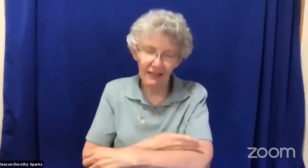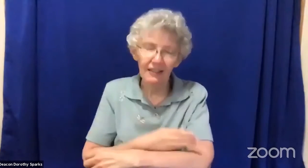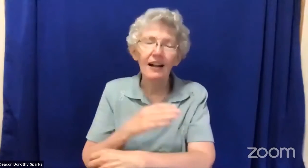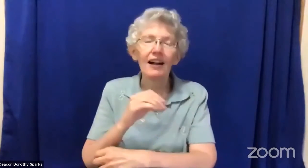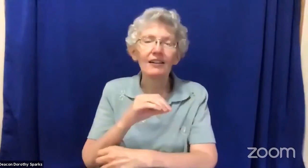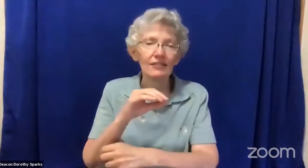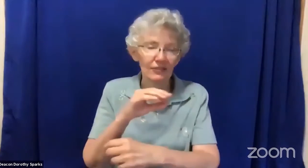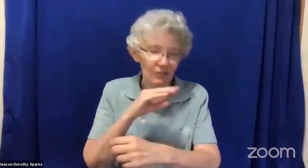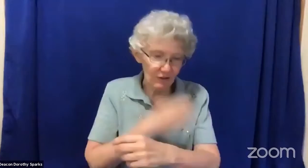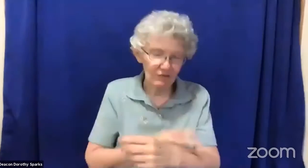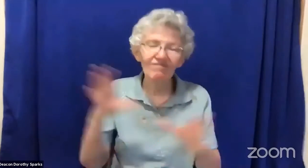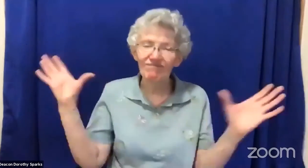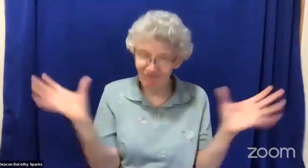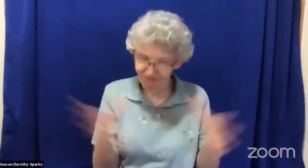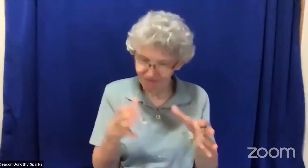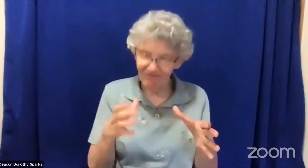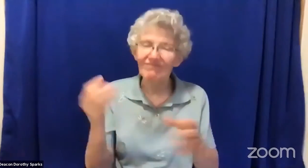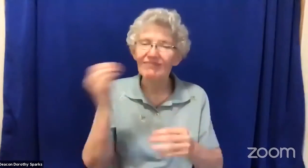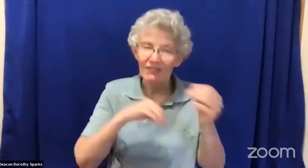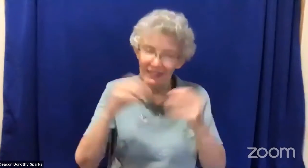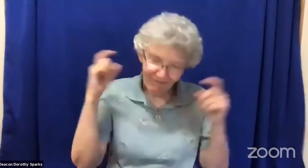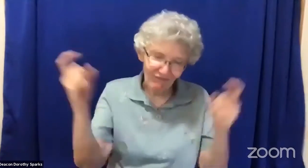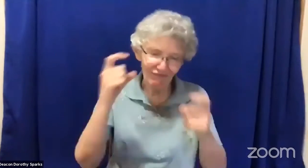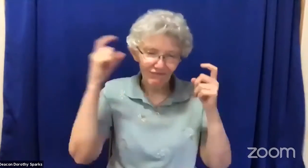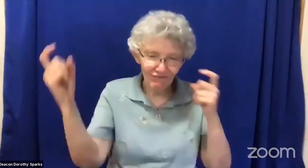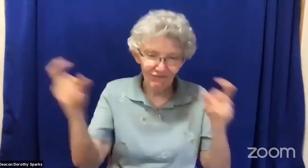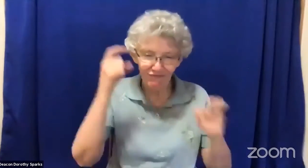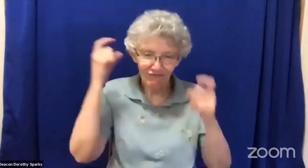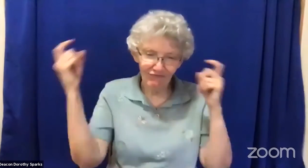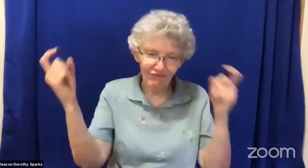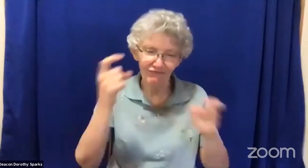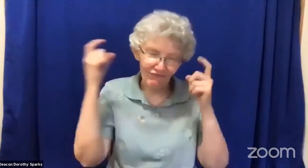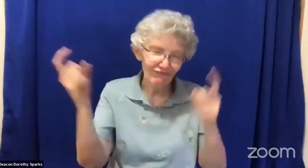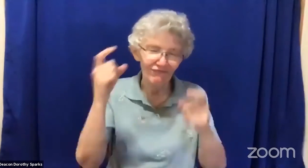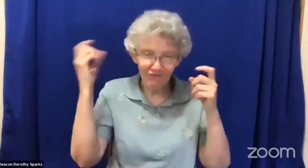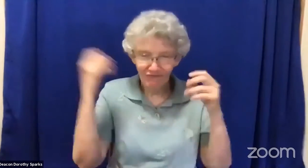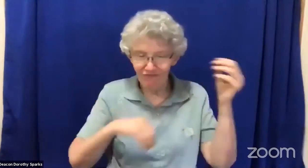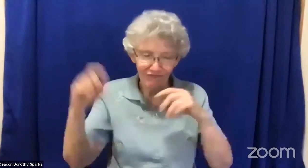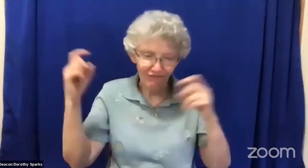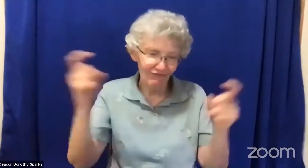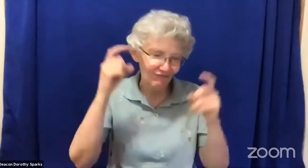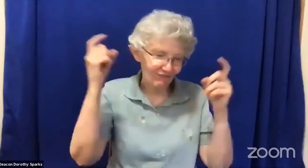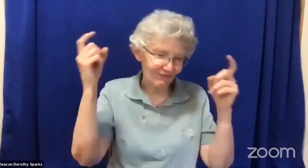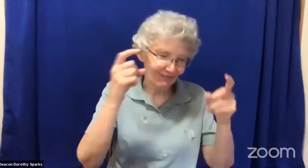Job's sons and daughters were having a feast in the home of his oldest son